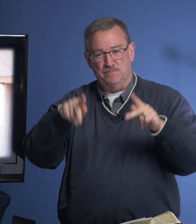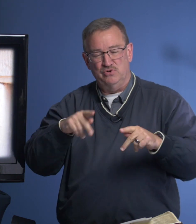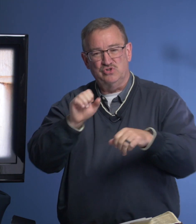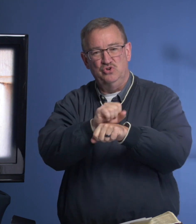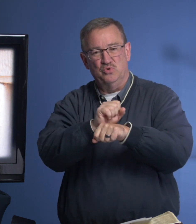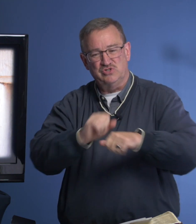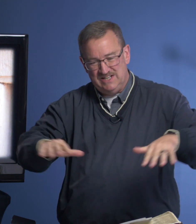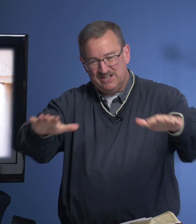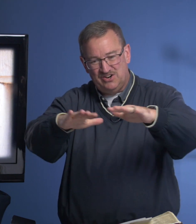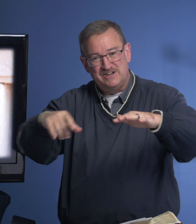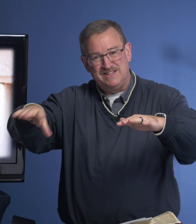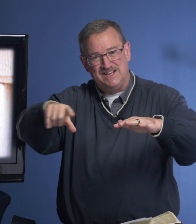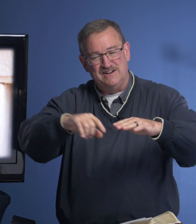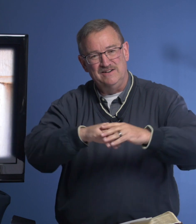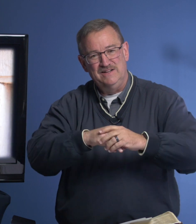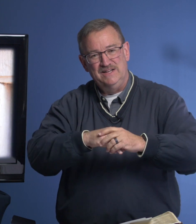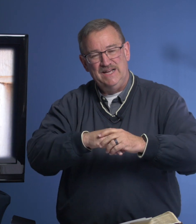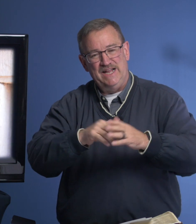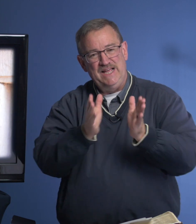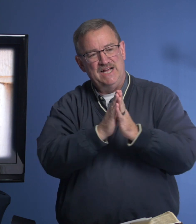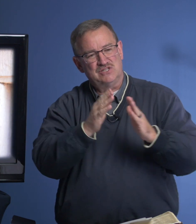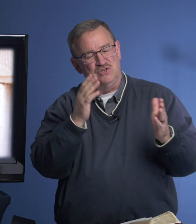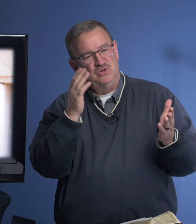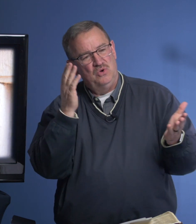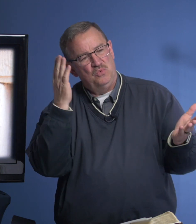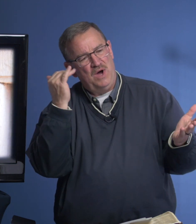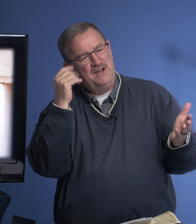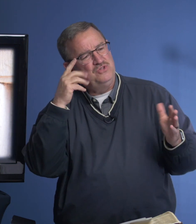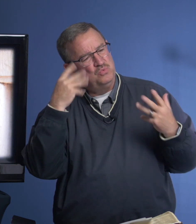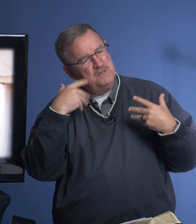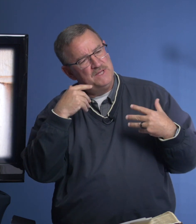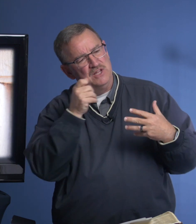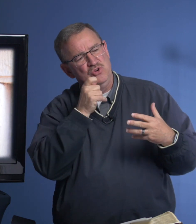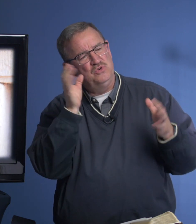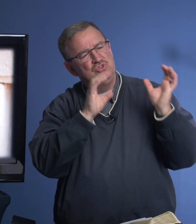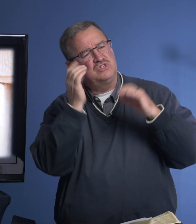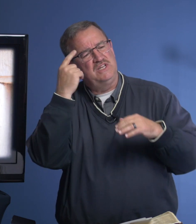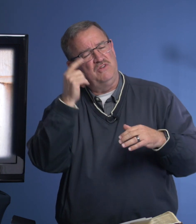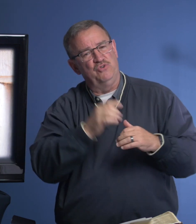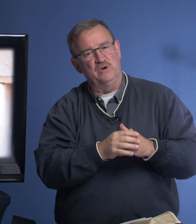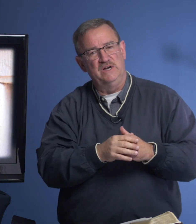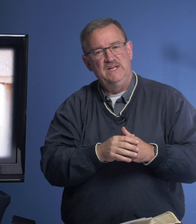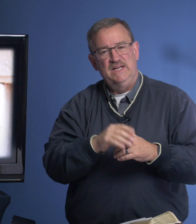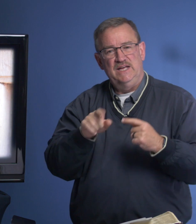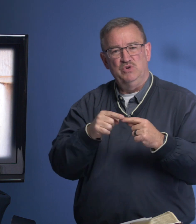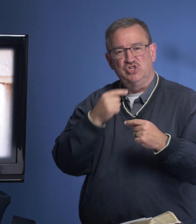the person who works in the garden there. And he asks her, why are you weeping and who are you seeking for? And when she